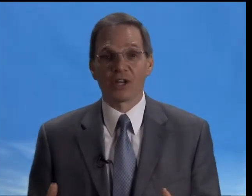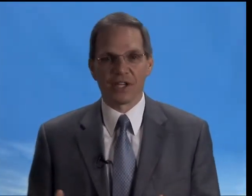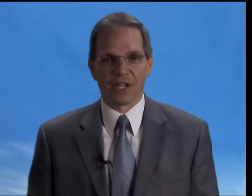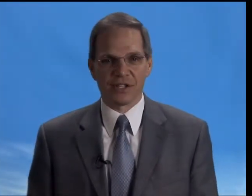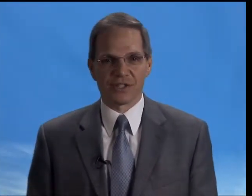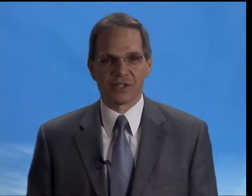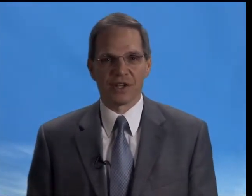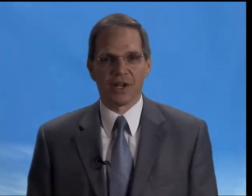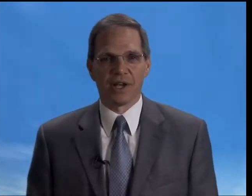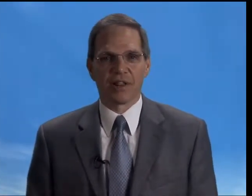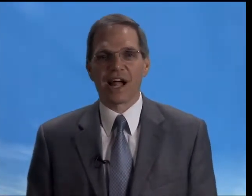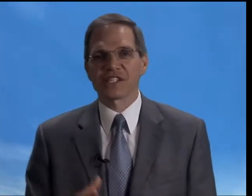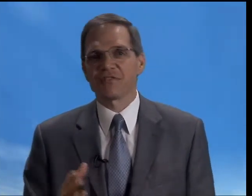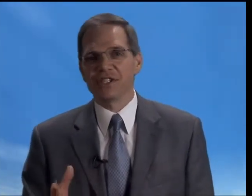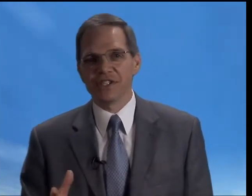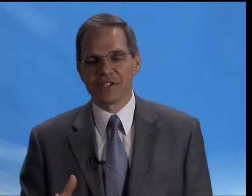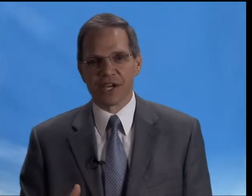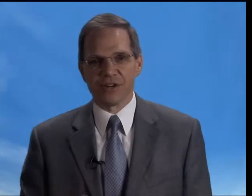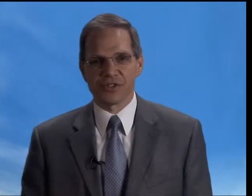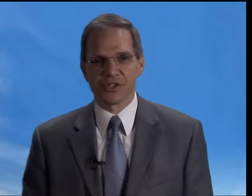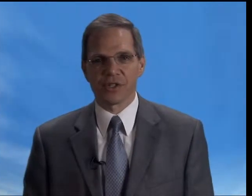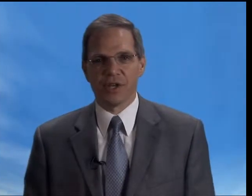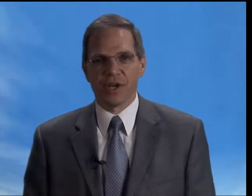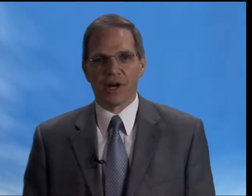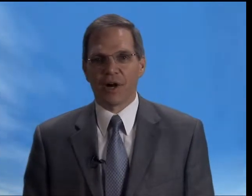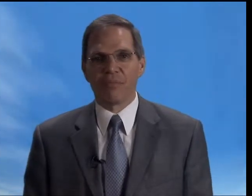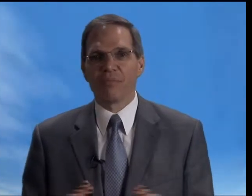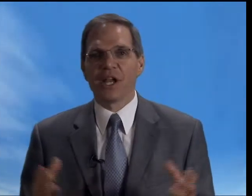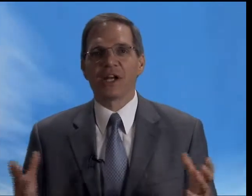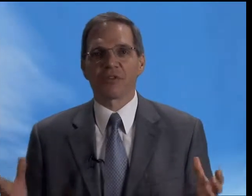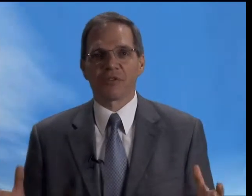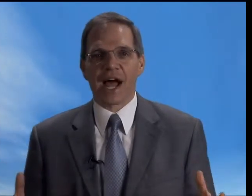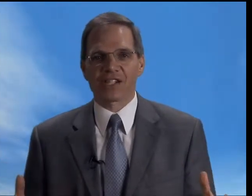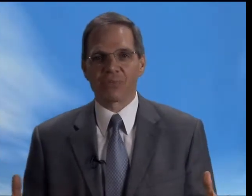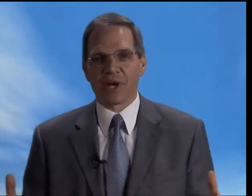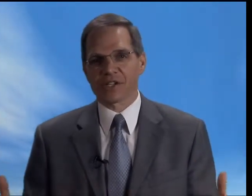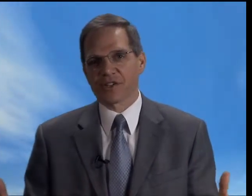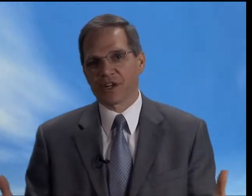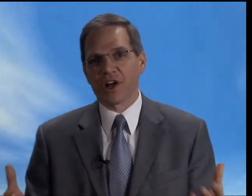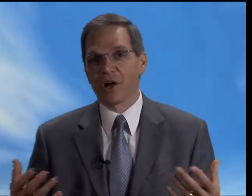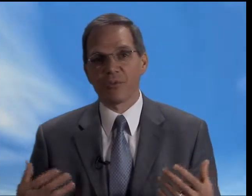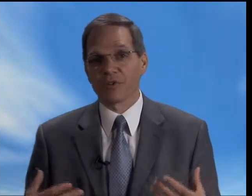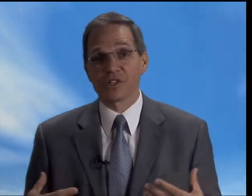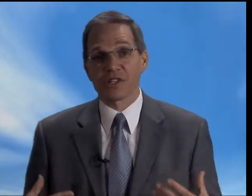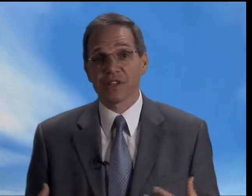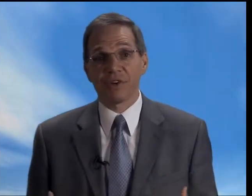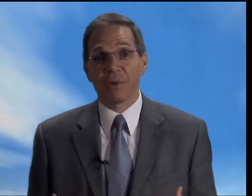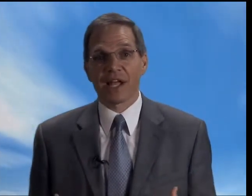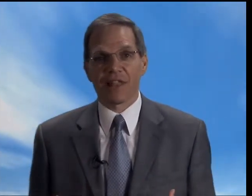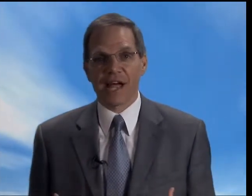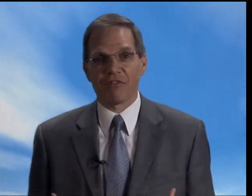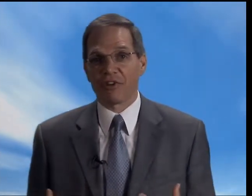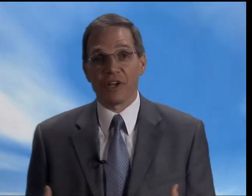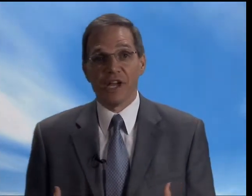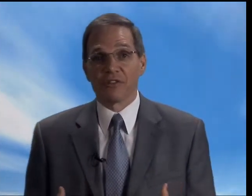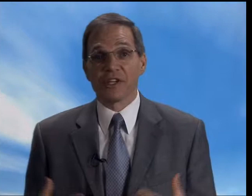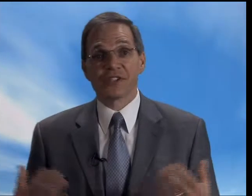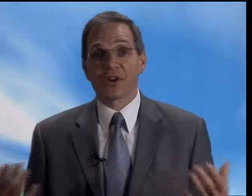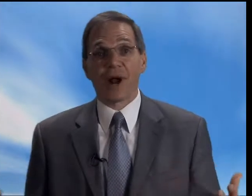days. Lots of details. Many other aspects that come with just living my life and things that are